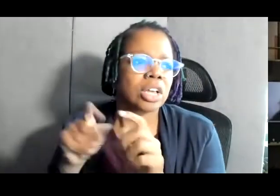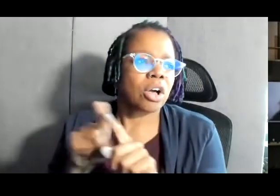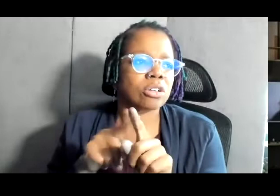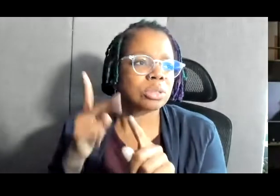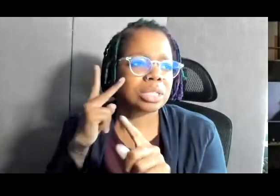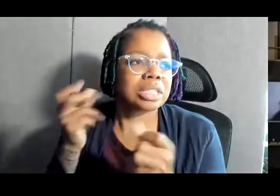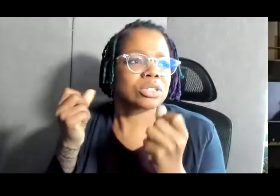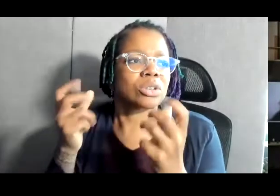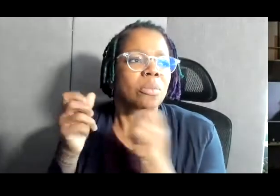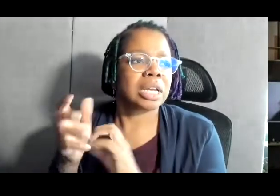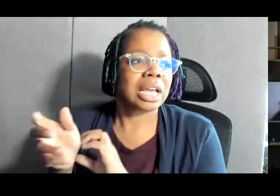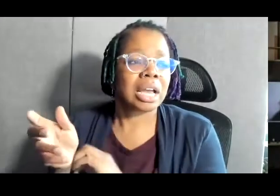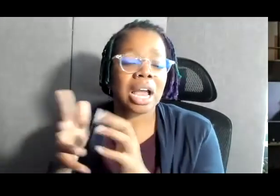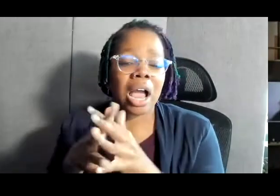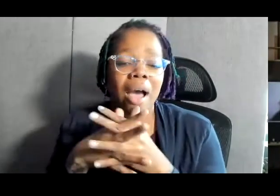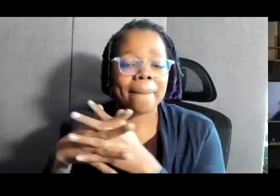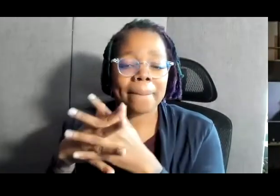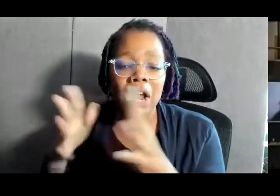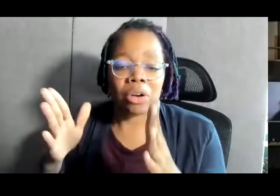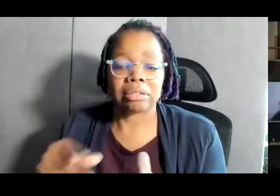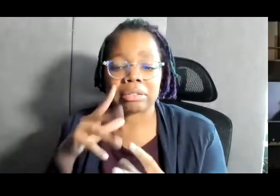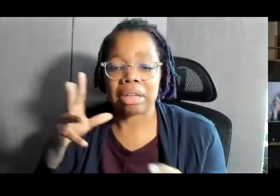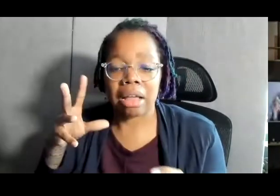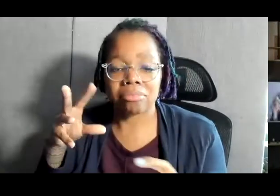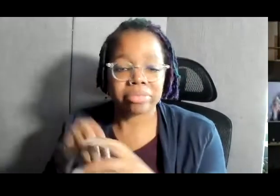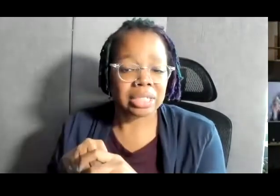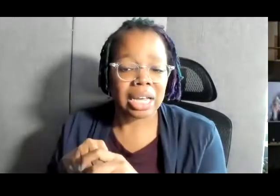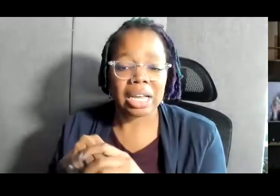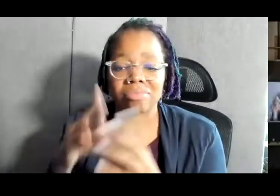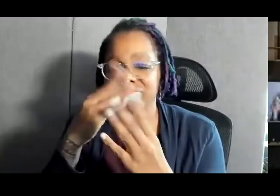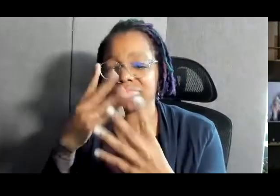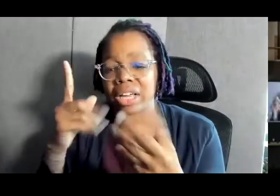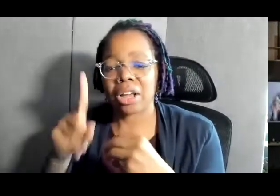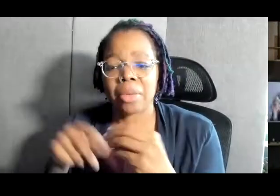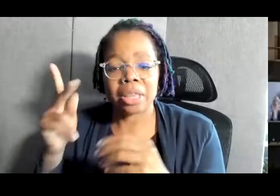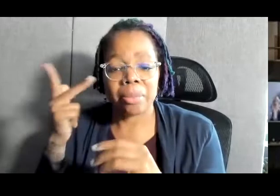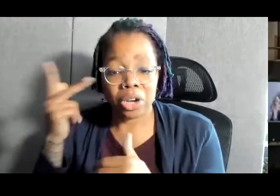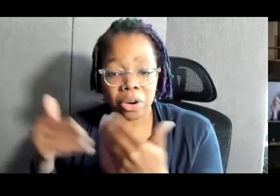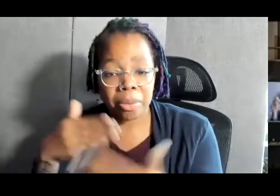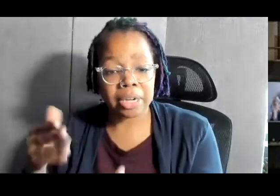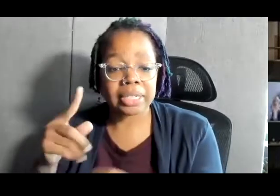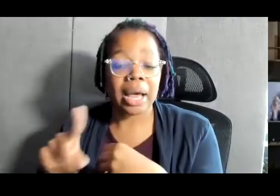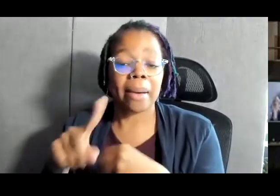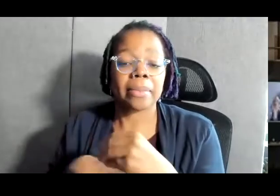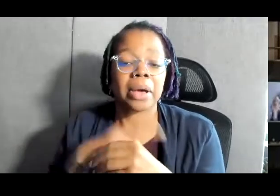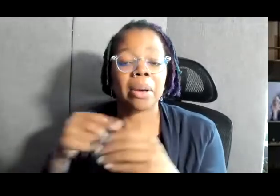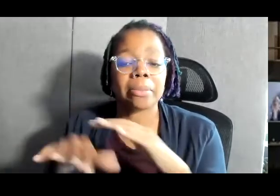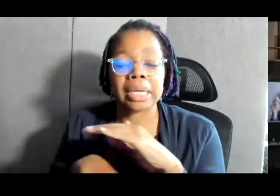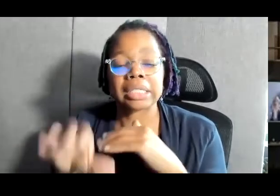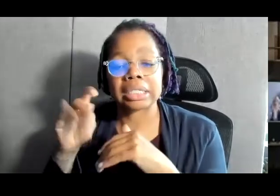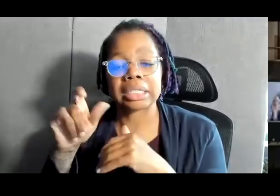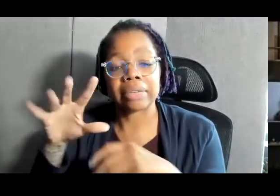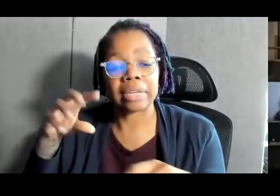many Americans disengaged and apathetic about the political process, about basic civic engagement in their communities.